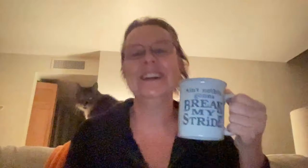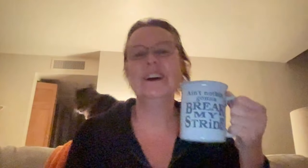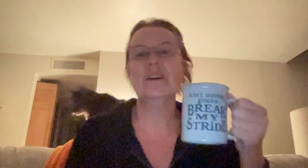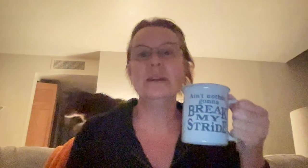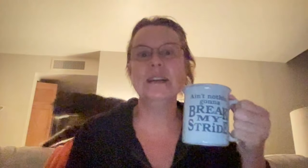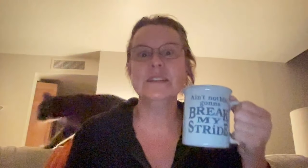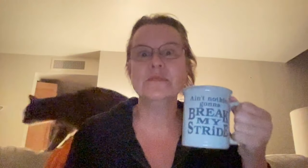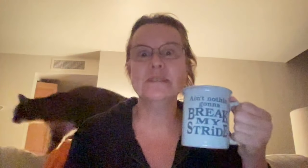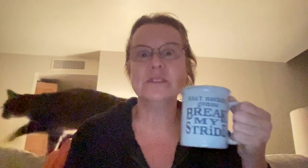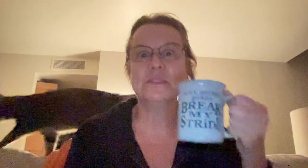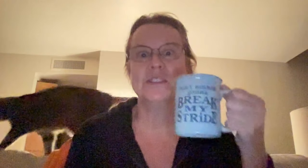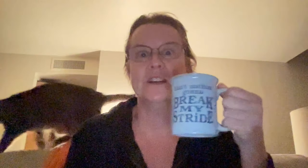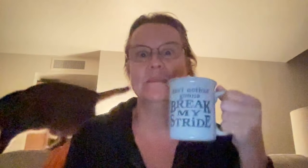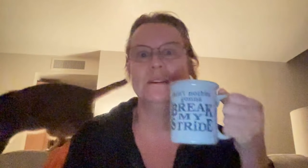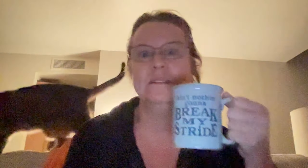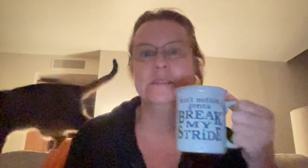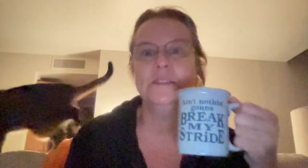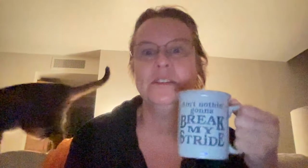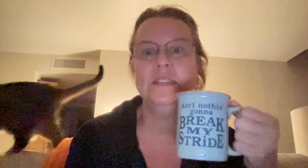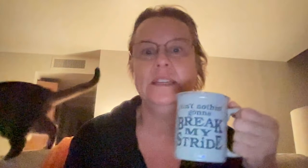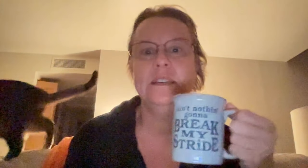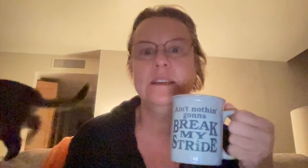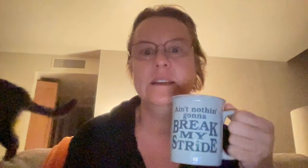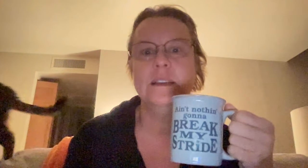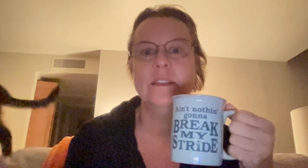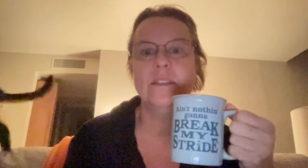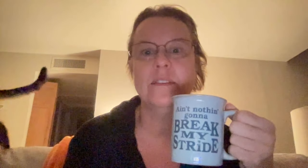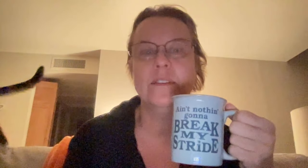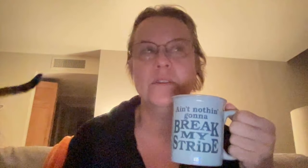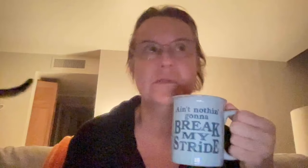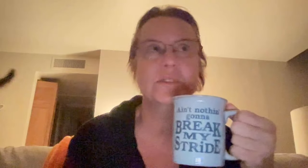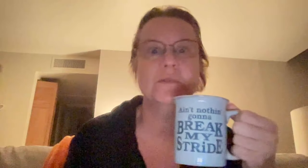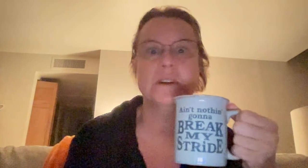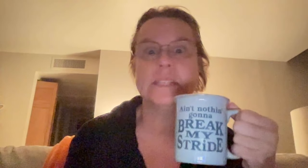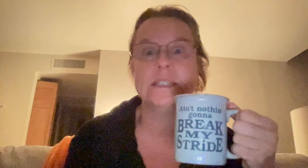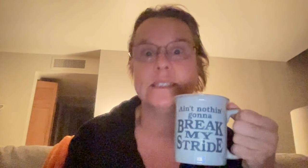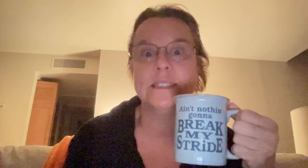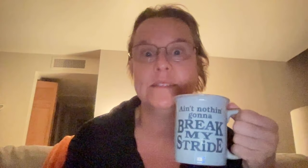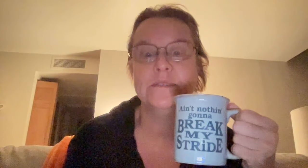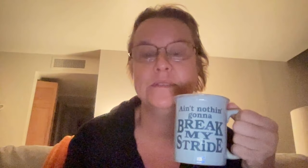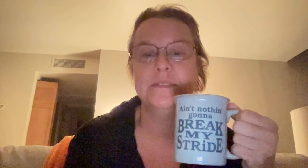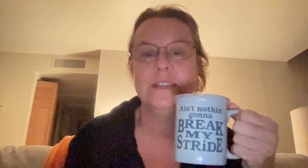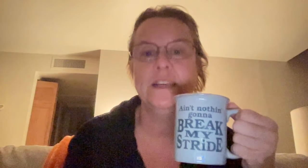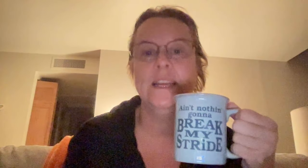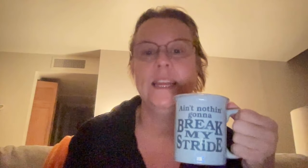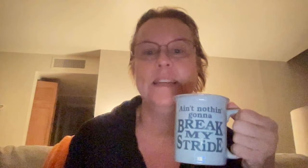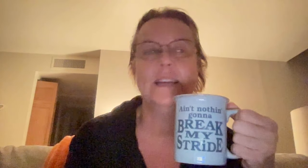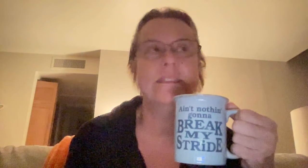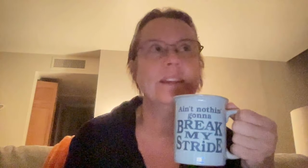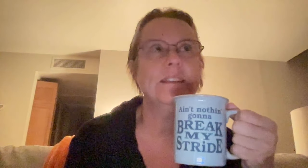Oh my gosh, do we have so much to talk about, especially those who are sensitive. And I think